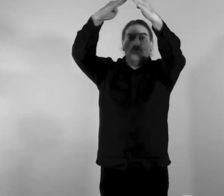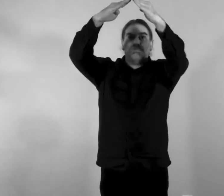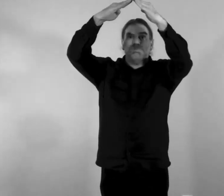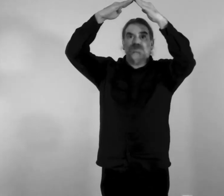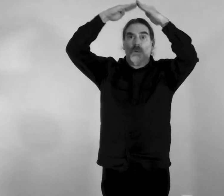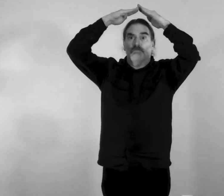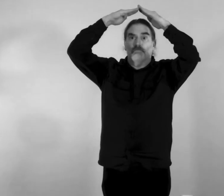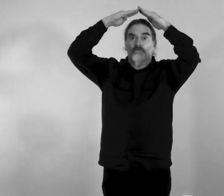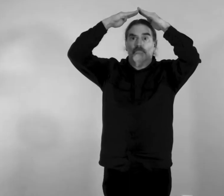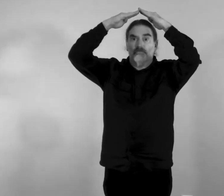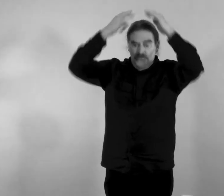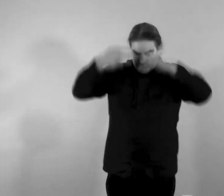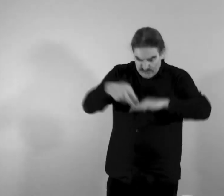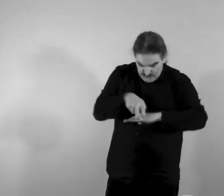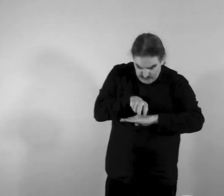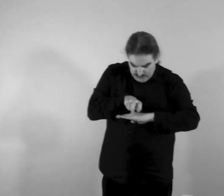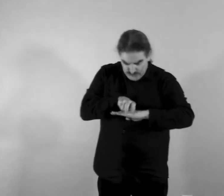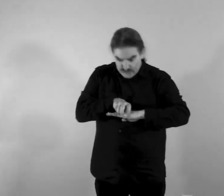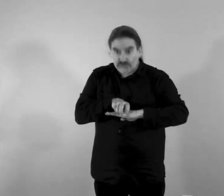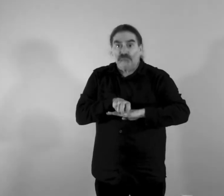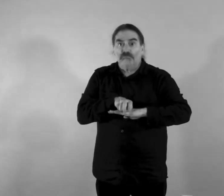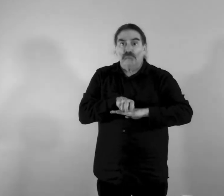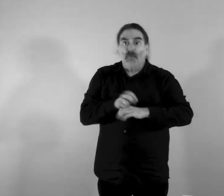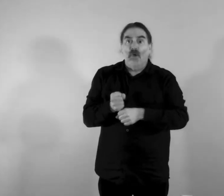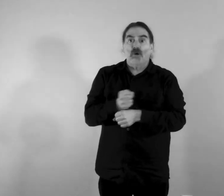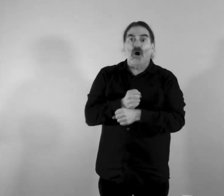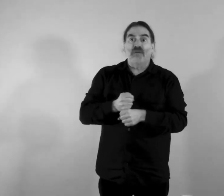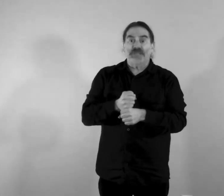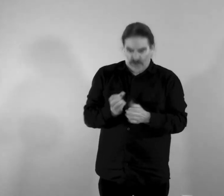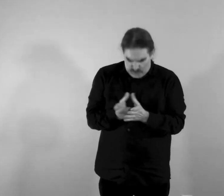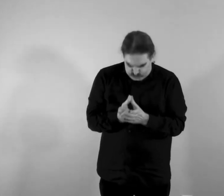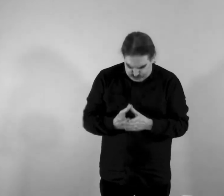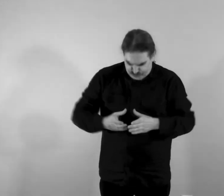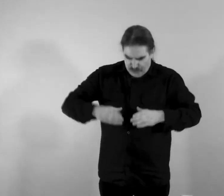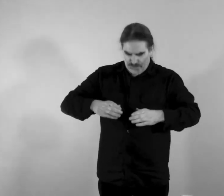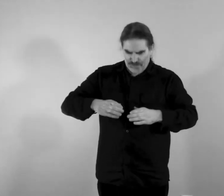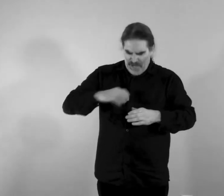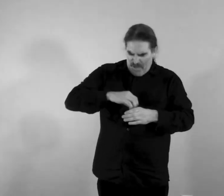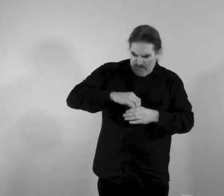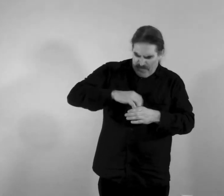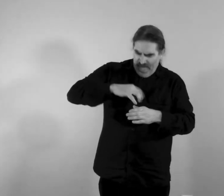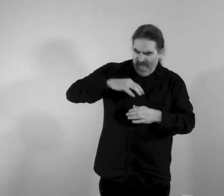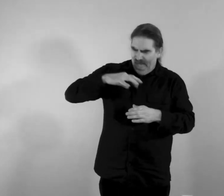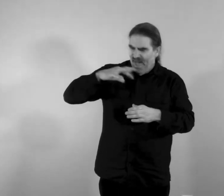roof, over the man whose coffee cup steaming,